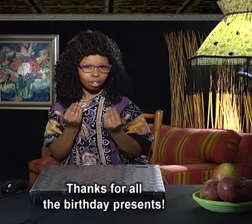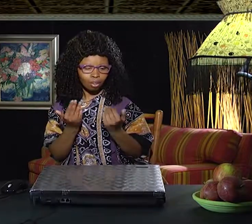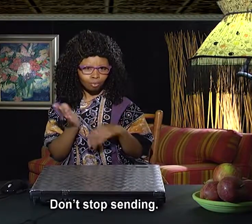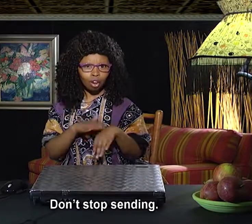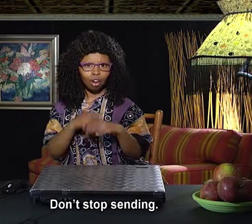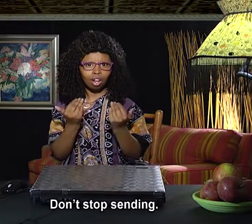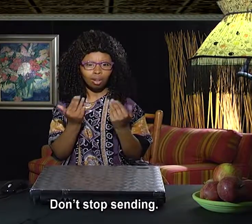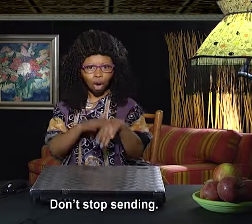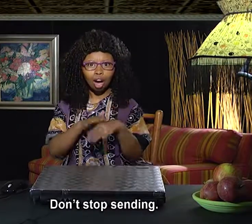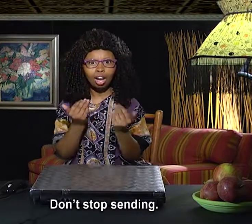Don't stop sending.